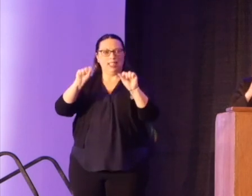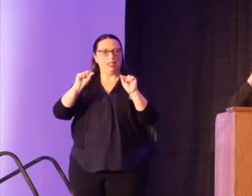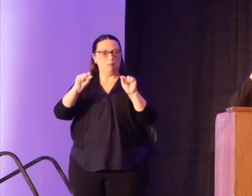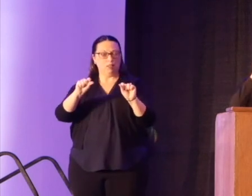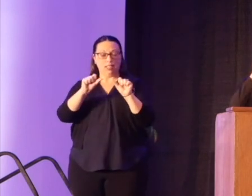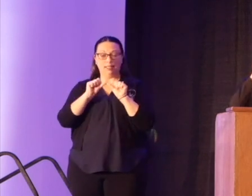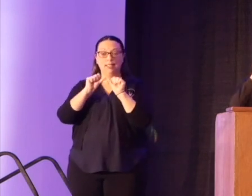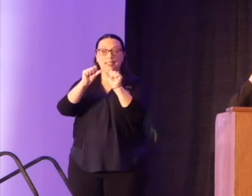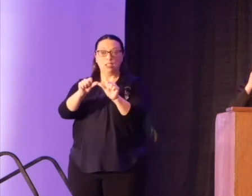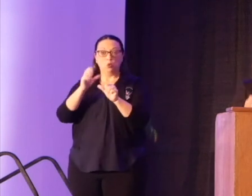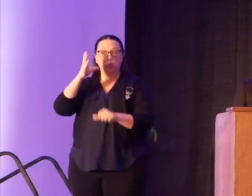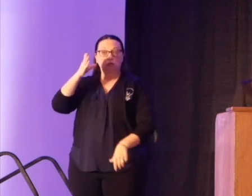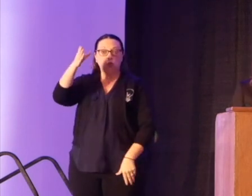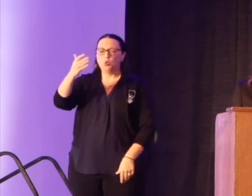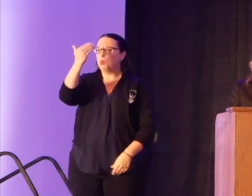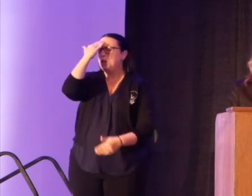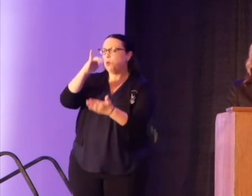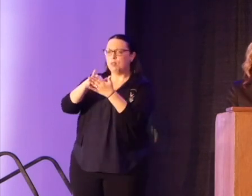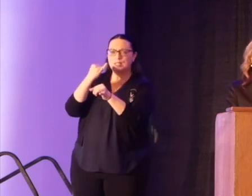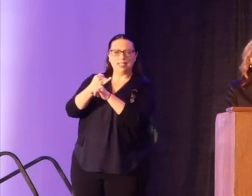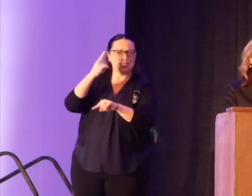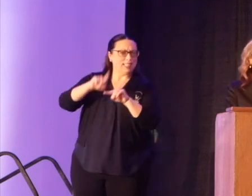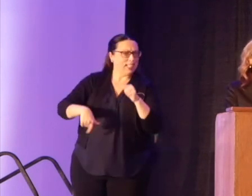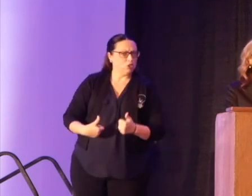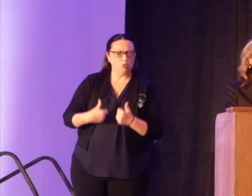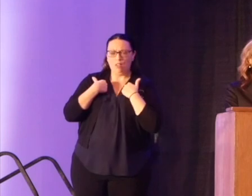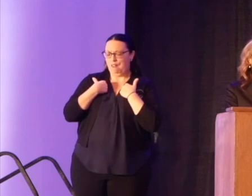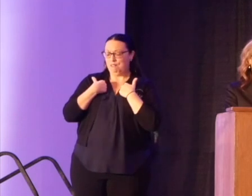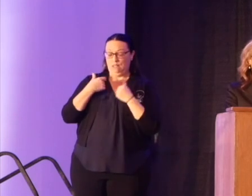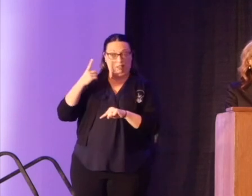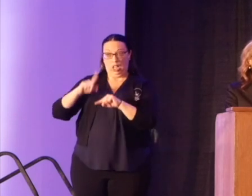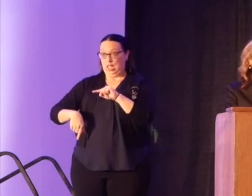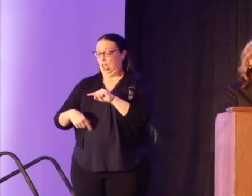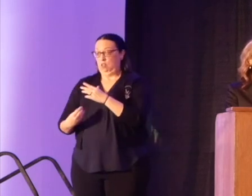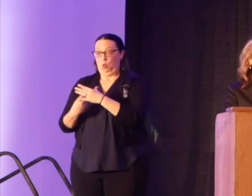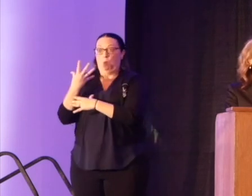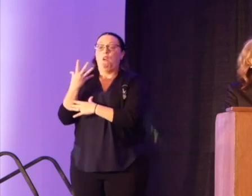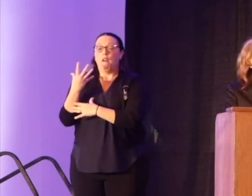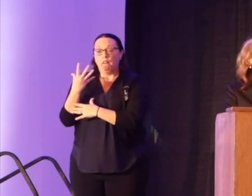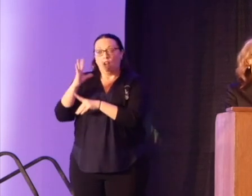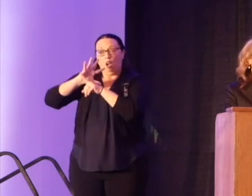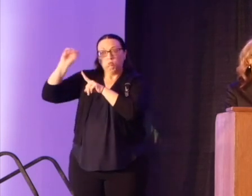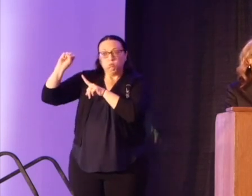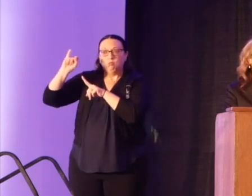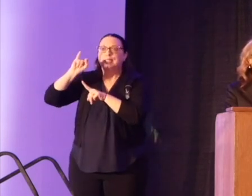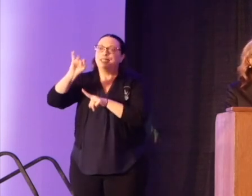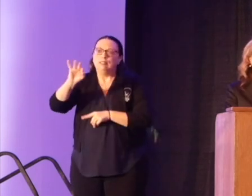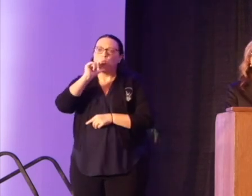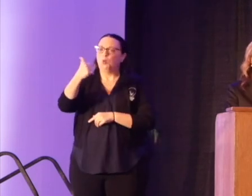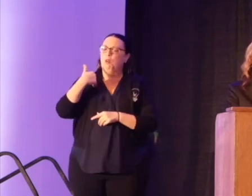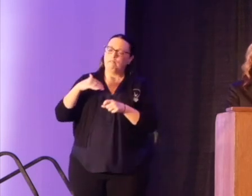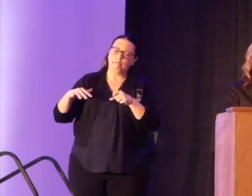we know that those institutions cannot survive, let alone thrive, without a full ecosystem of